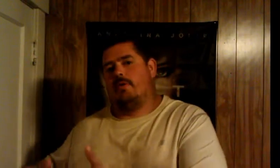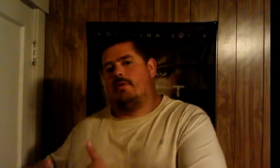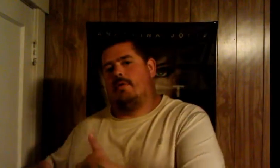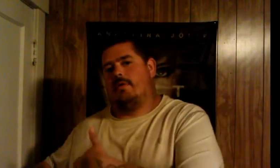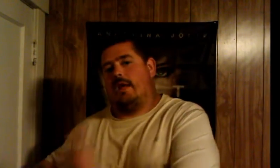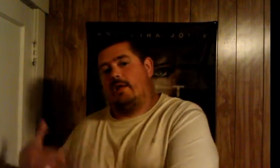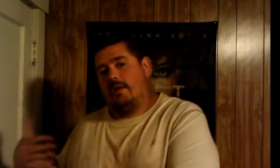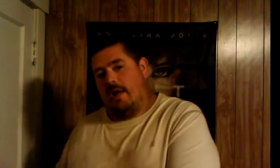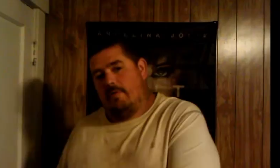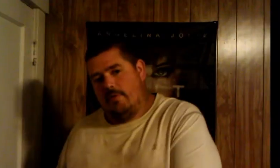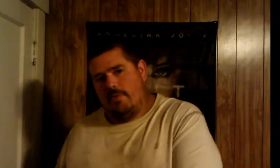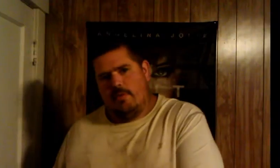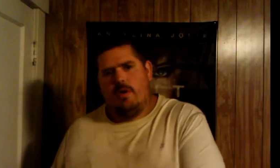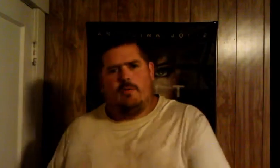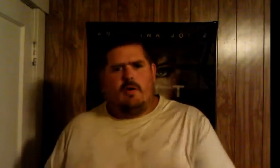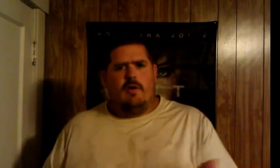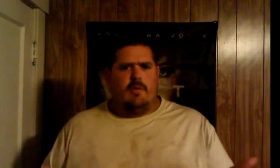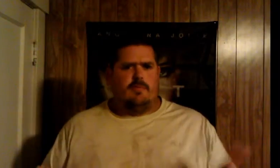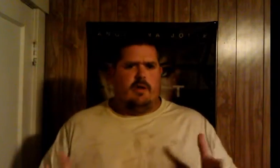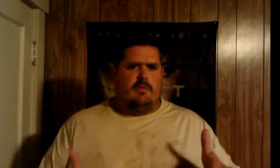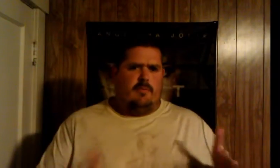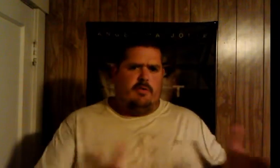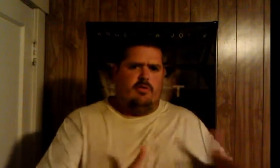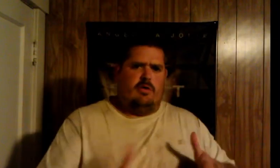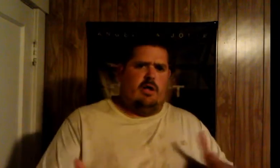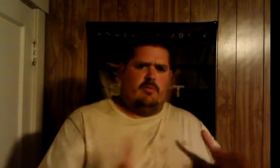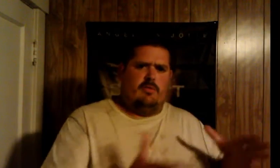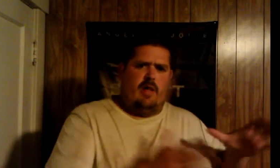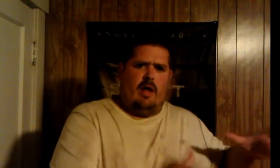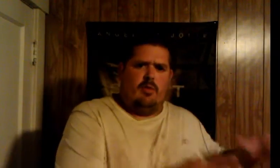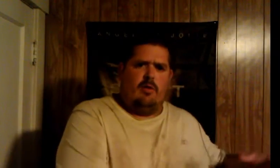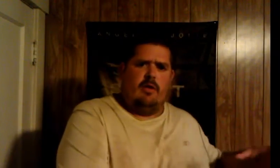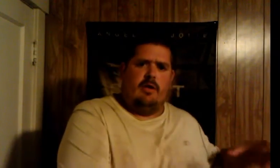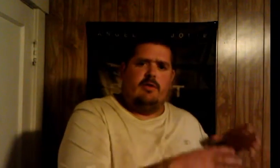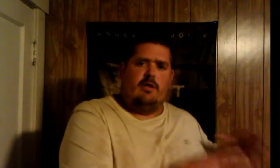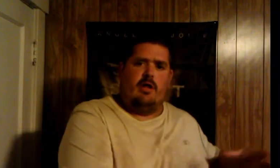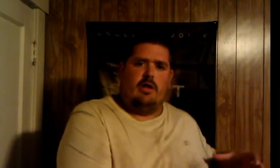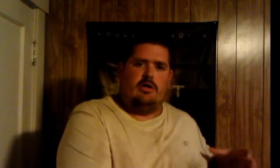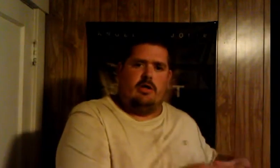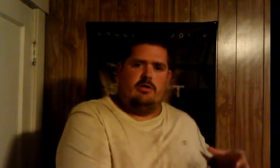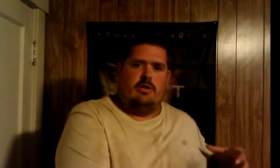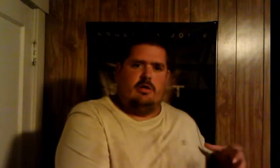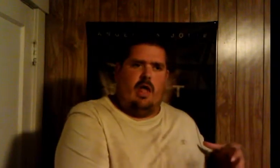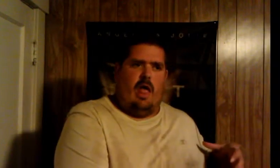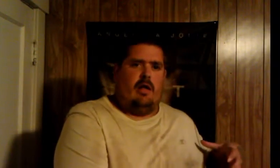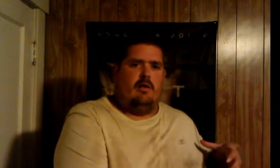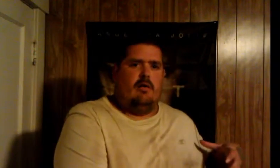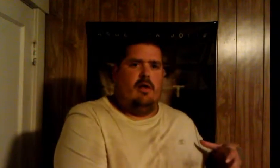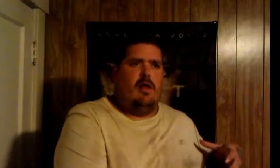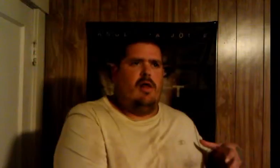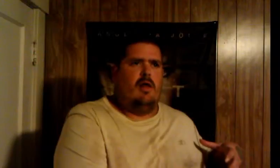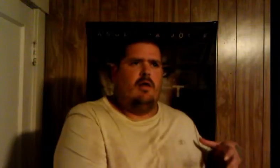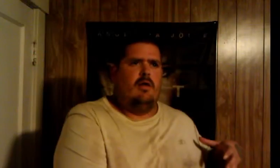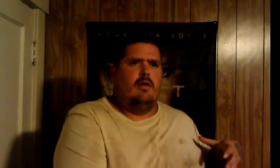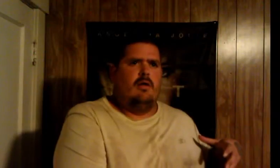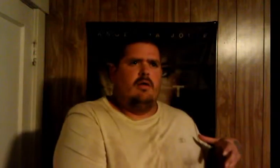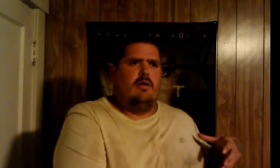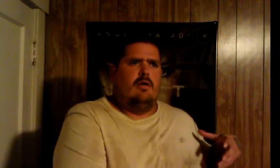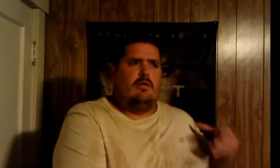that's how it is he did something to lose your respect but technically not really you know what i'm saying i'm just using his that story thing as an